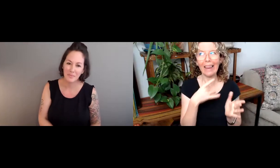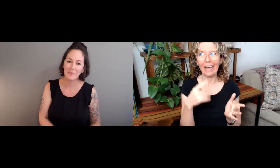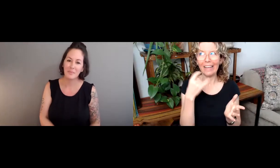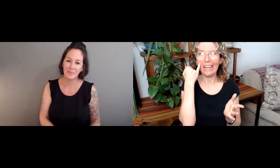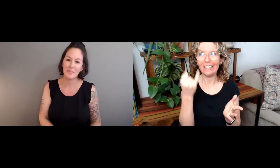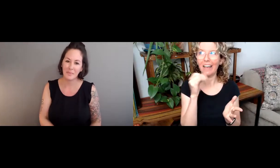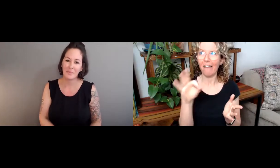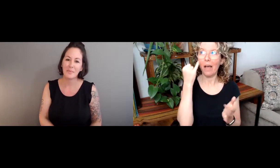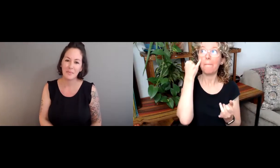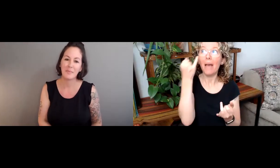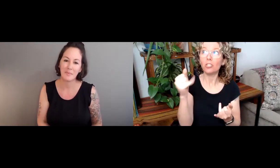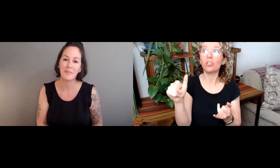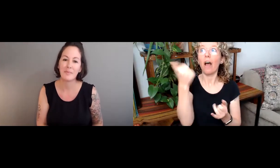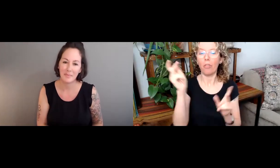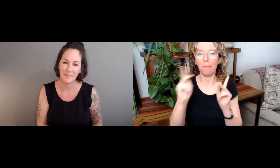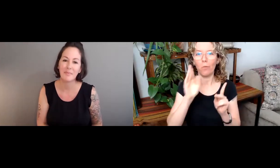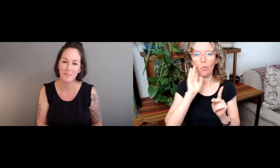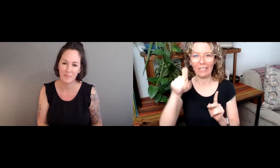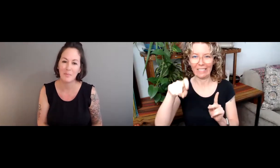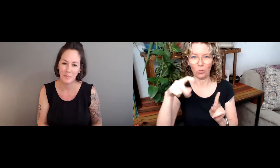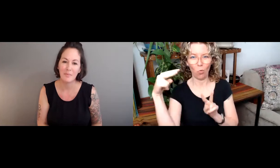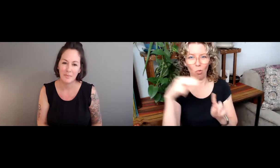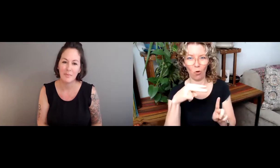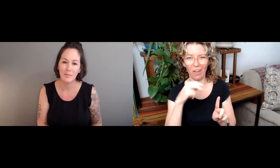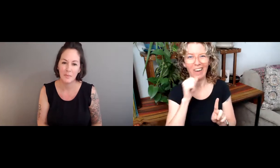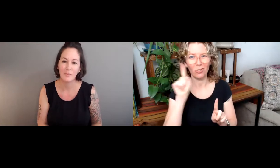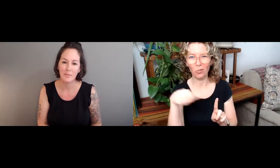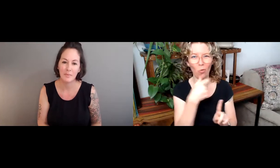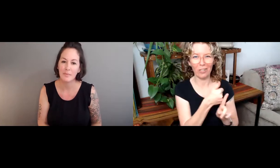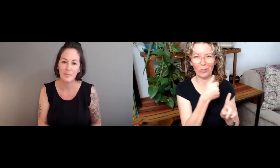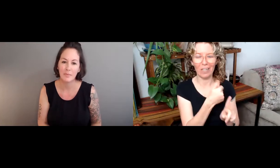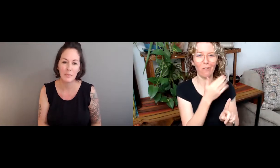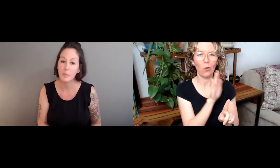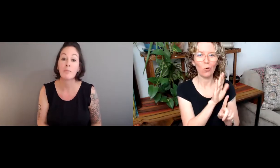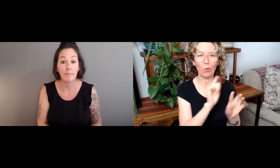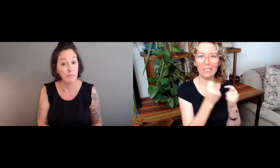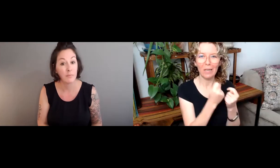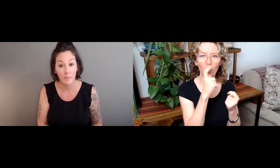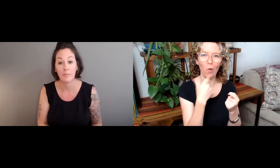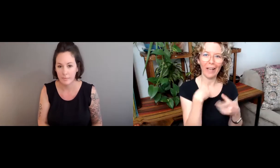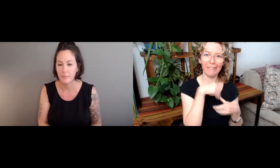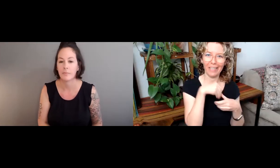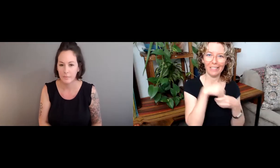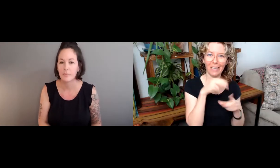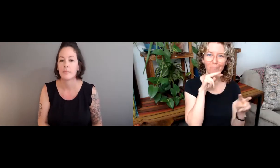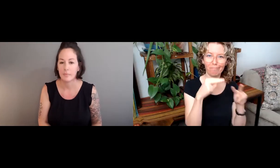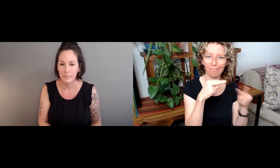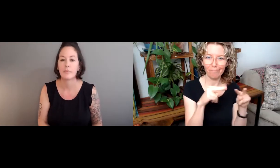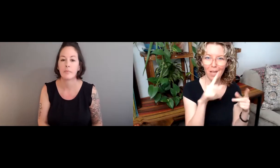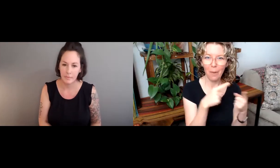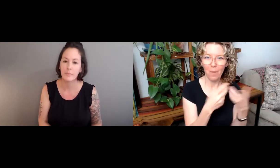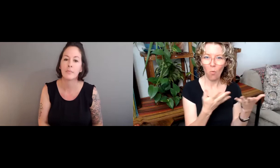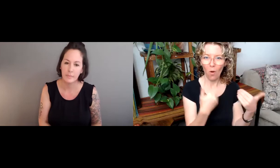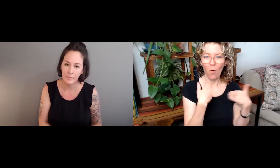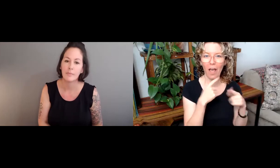backed up and labeled in such a way that other people could benefit from it. So that's another thing to be thinking about. Other